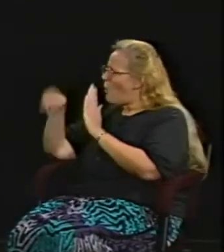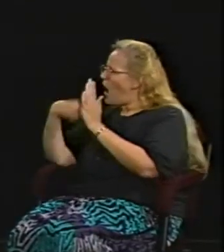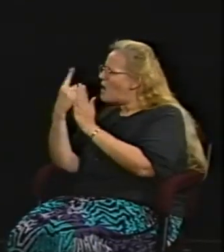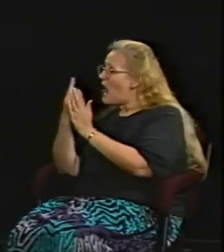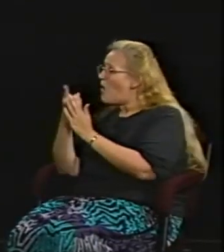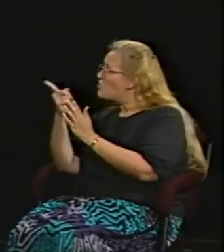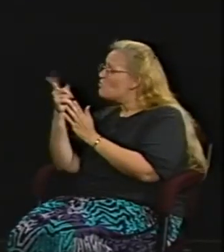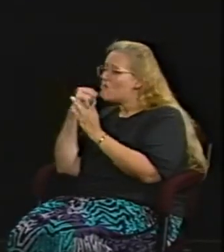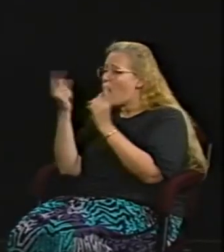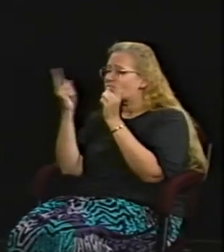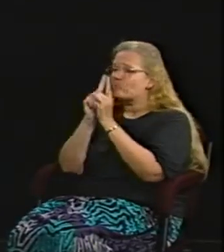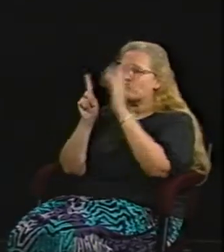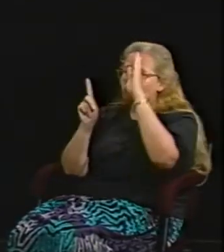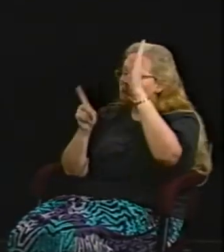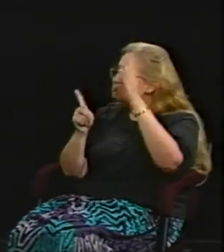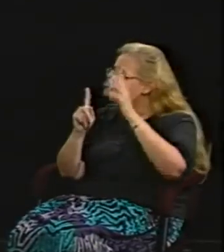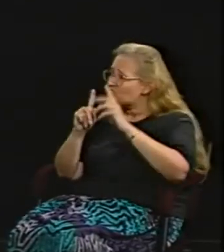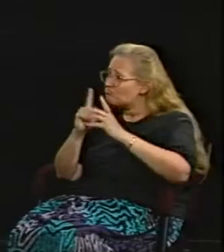Okay. Okay.